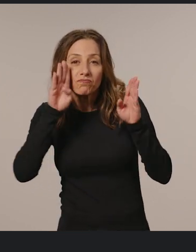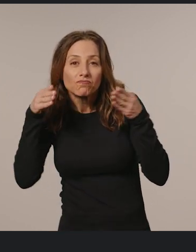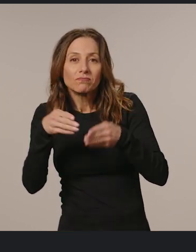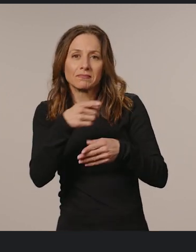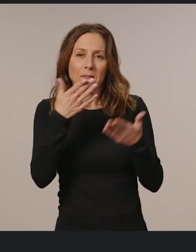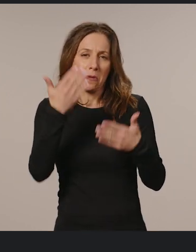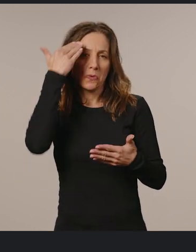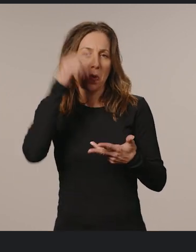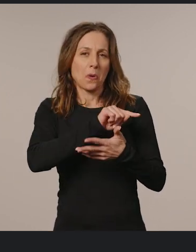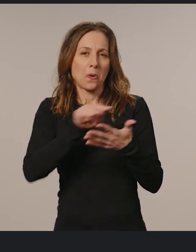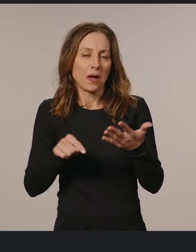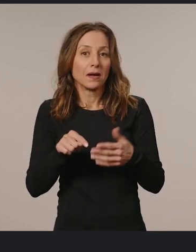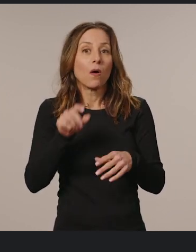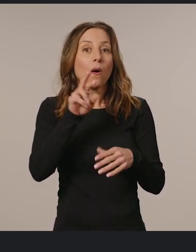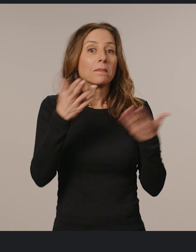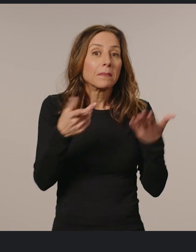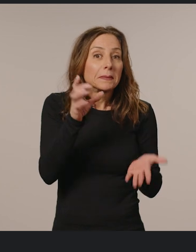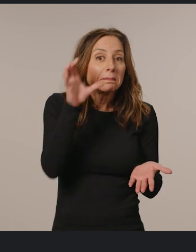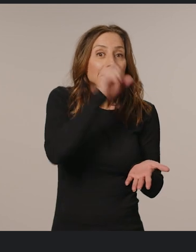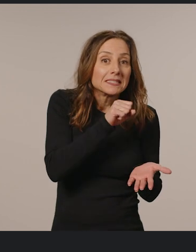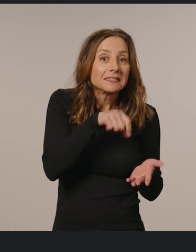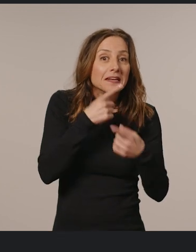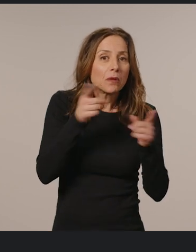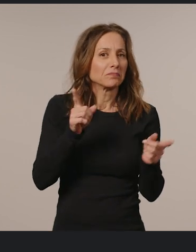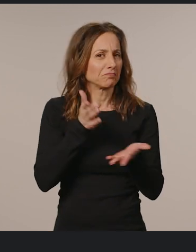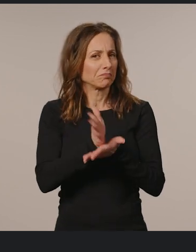already know these features, or you might have missed the announcement, and that's okay.